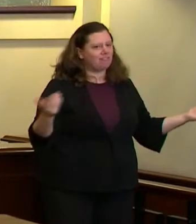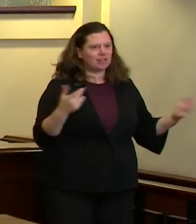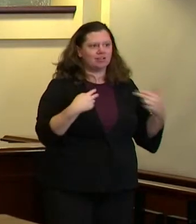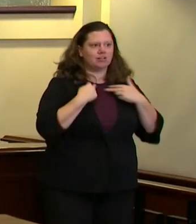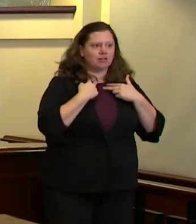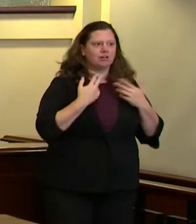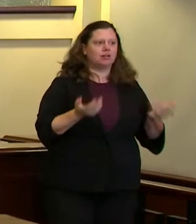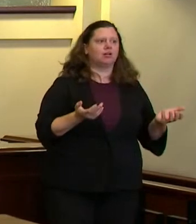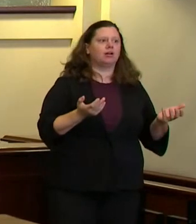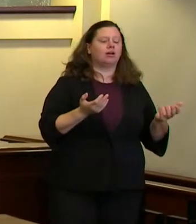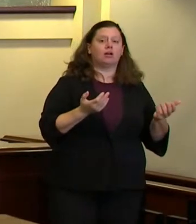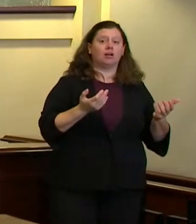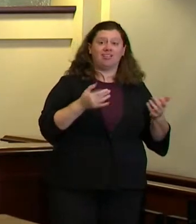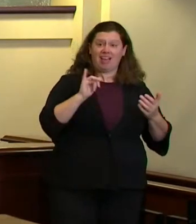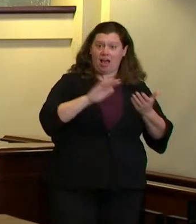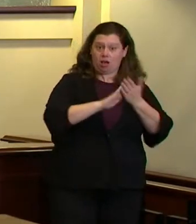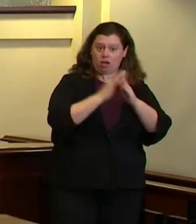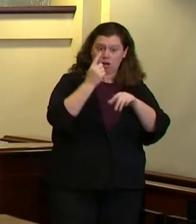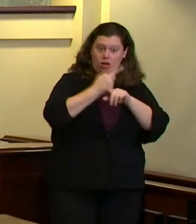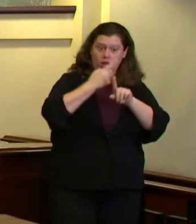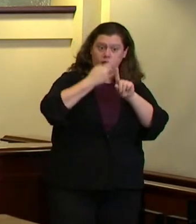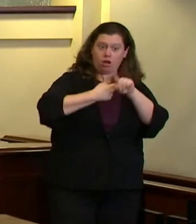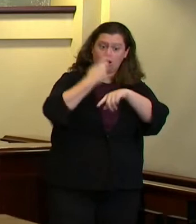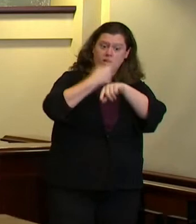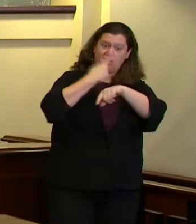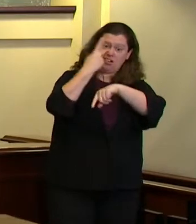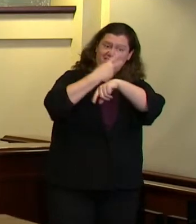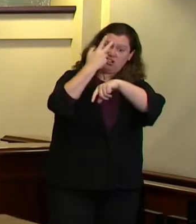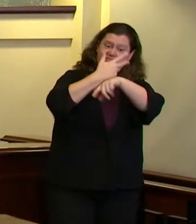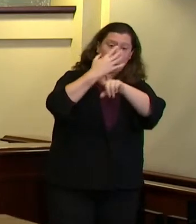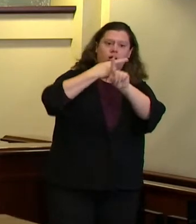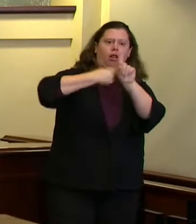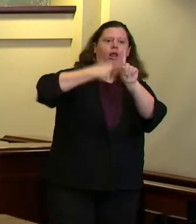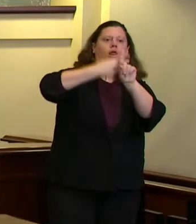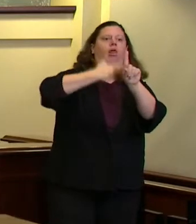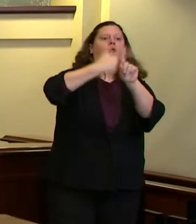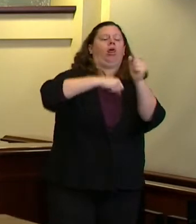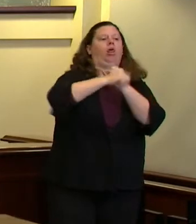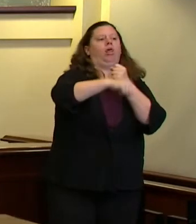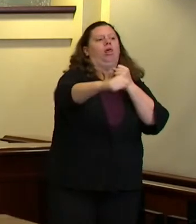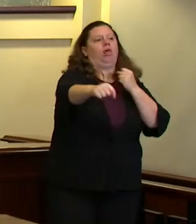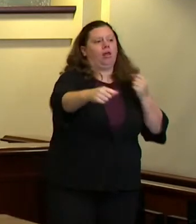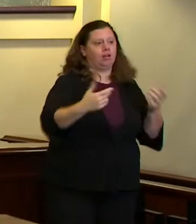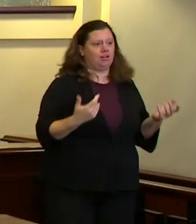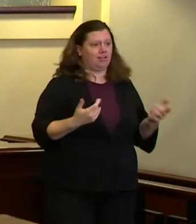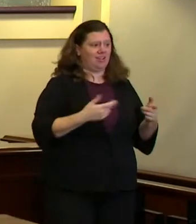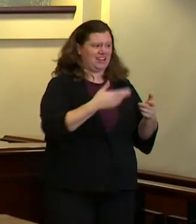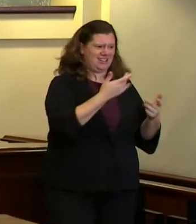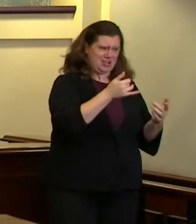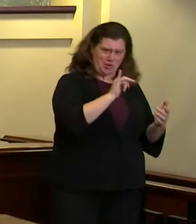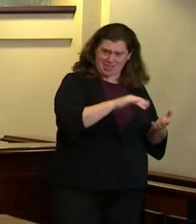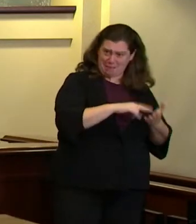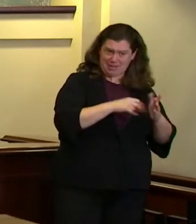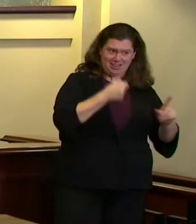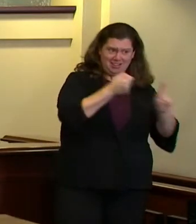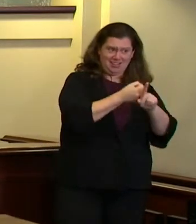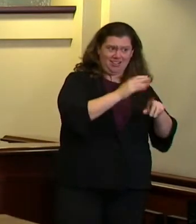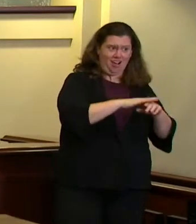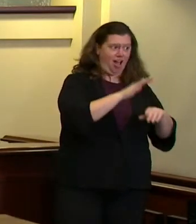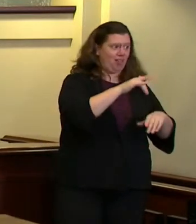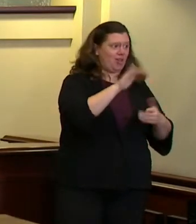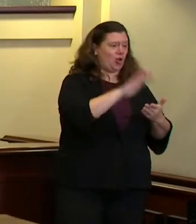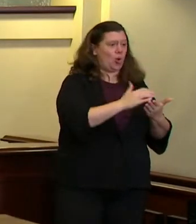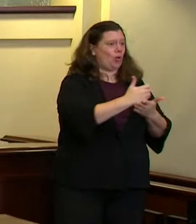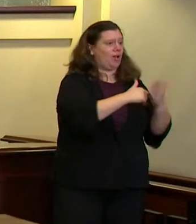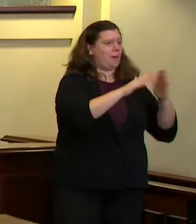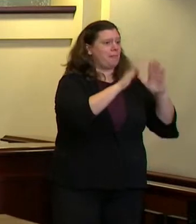i'm hearing this from low-income housing developers all over the city i'm hearing it from commercial developers as well i think we can do